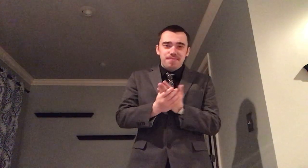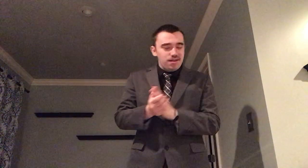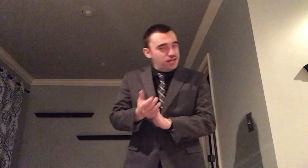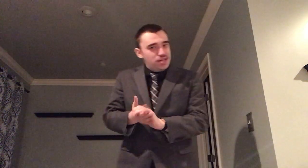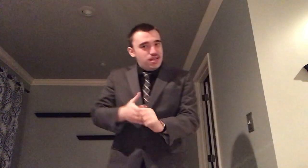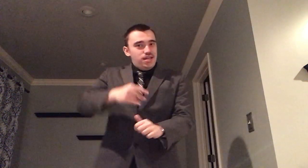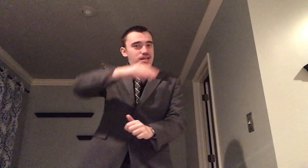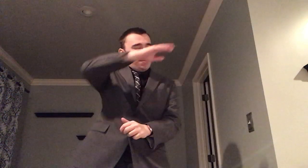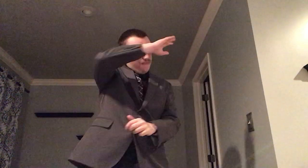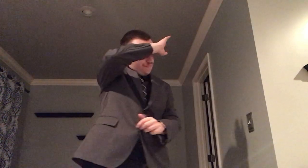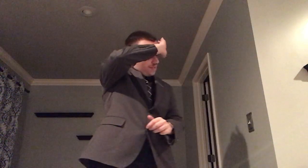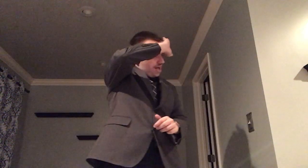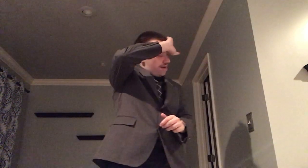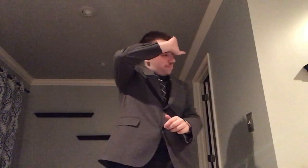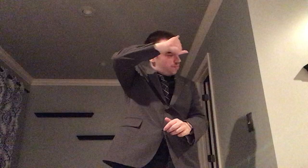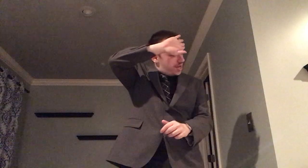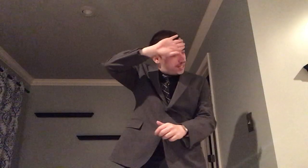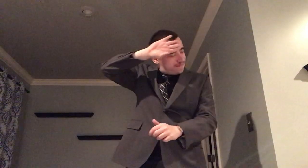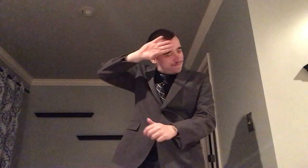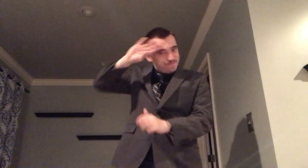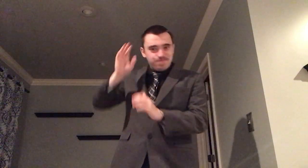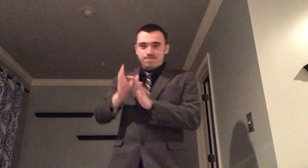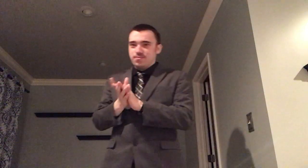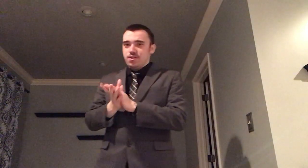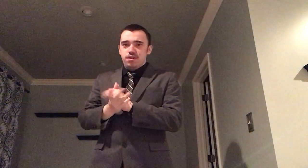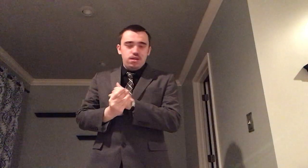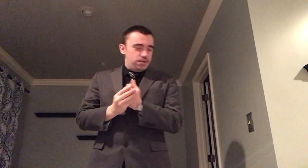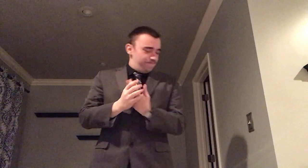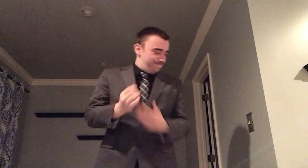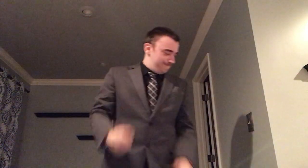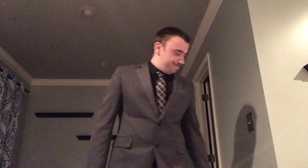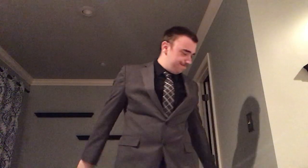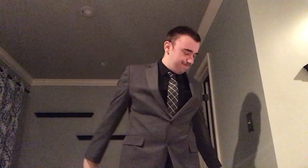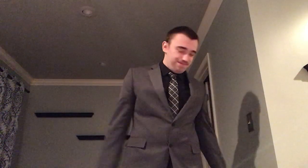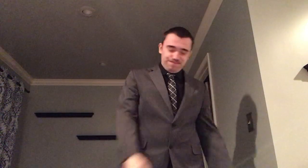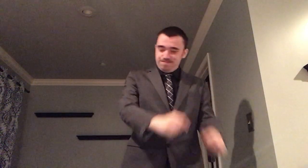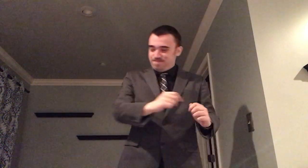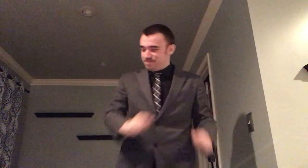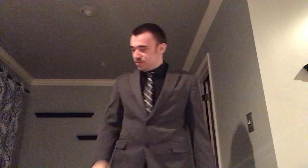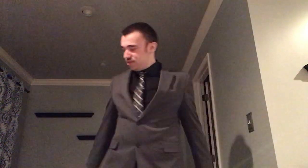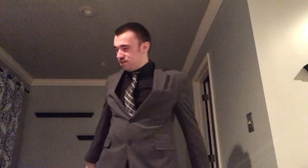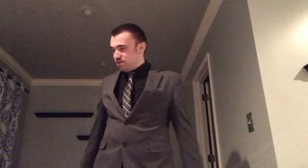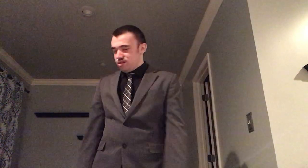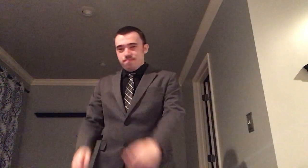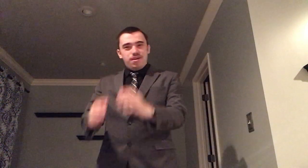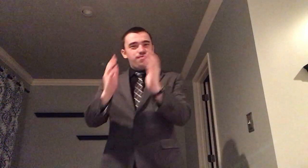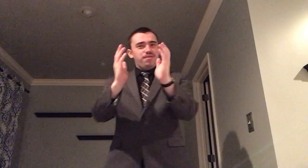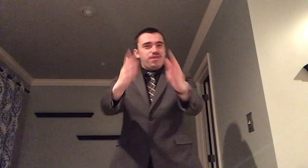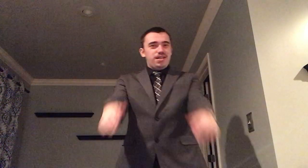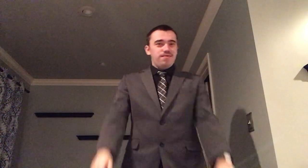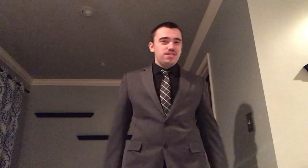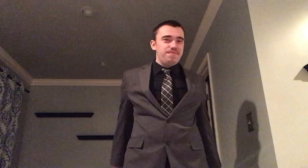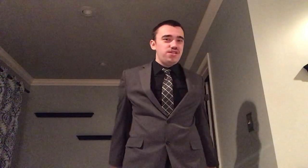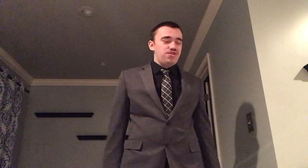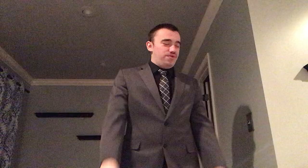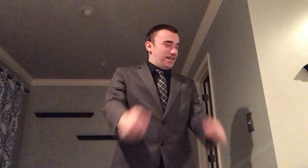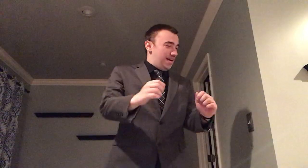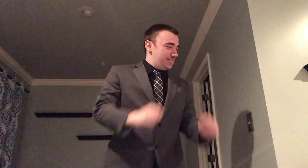I'm sweating but I really want to give this speech to you guys